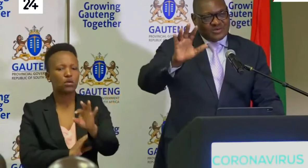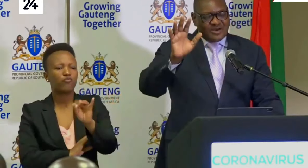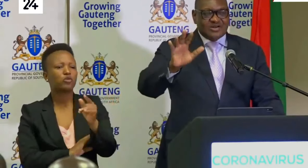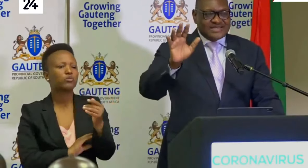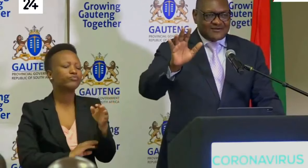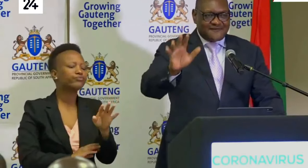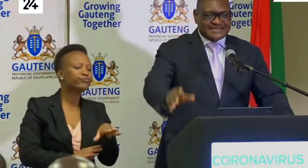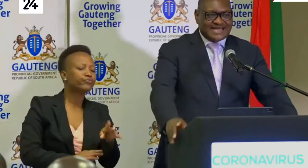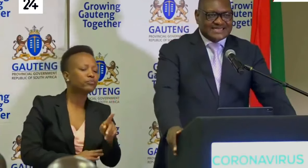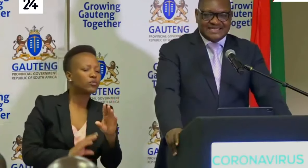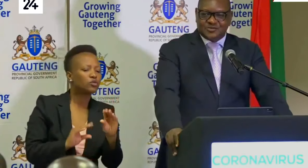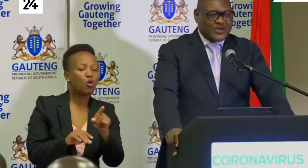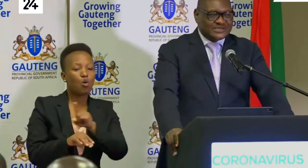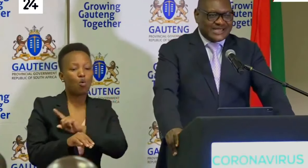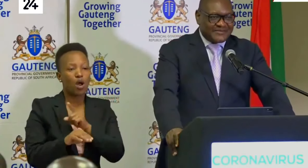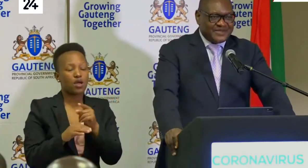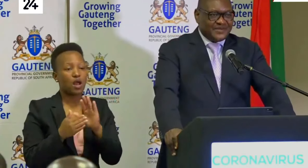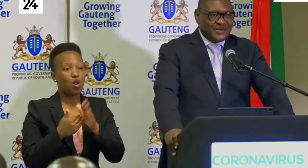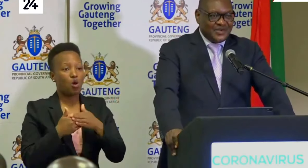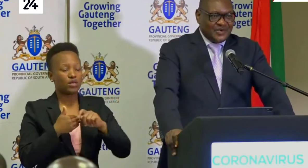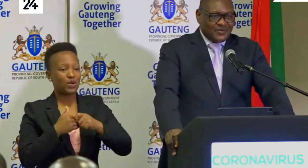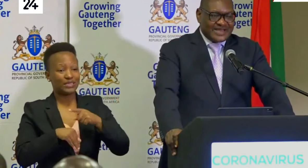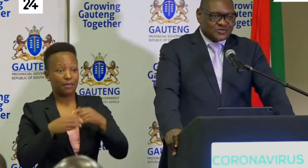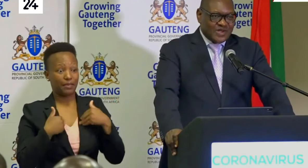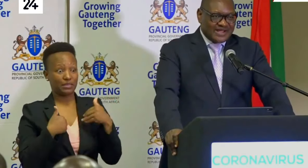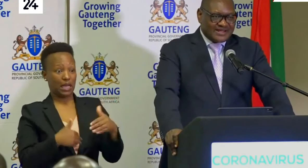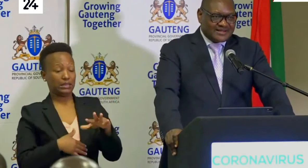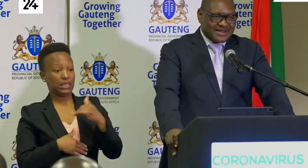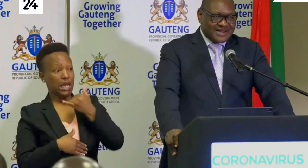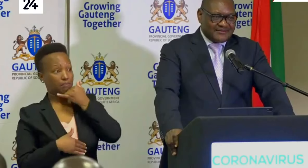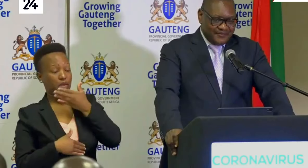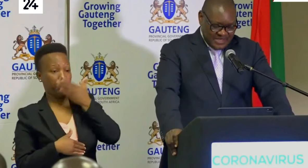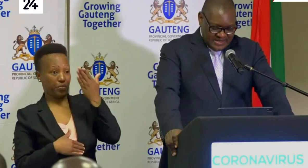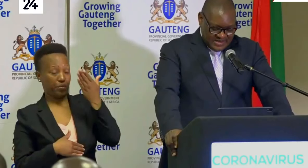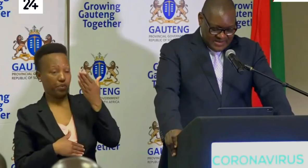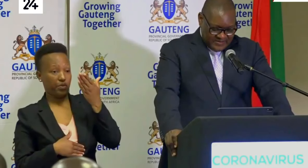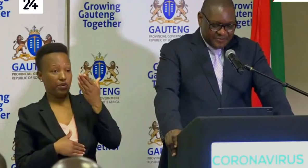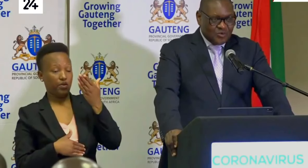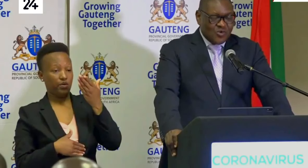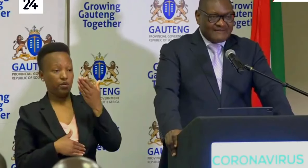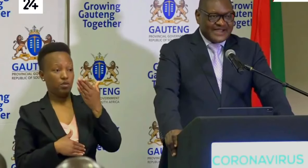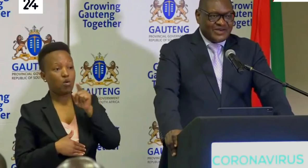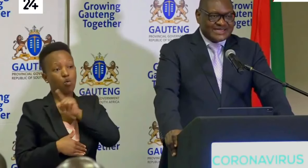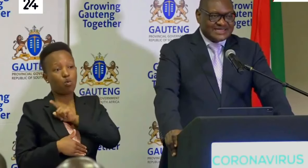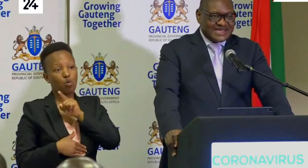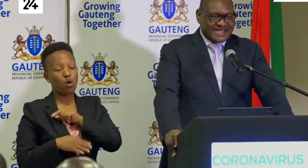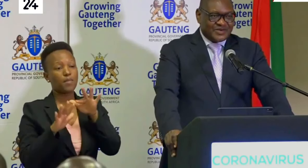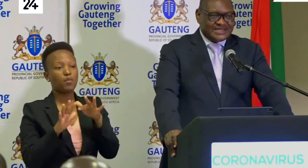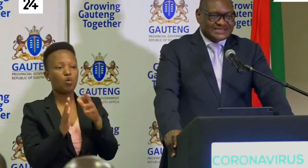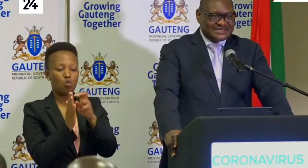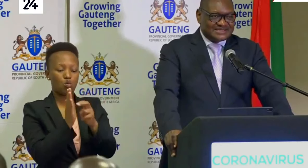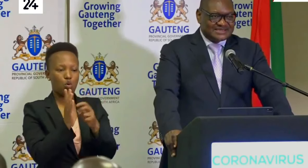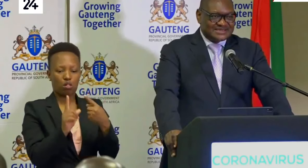the lockdown first started, we were not happy with that work. People who are violating the